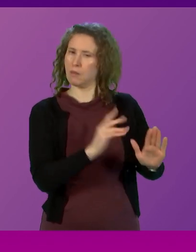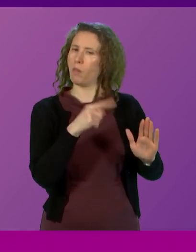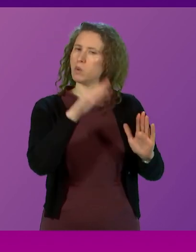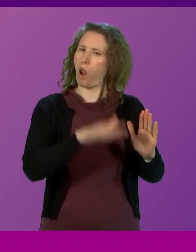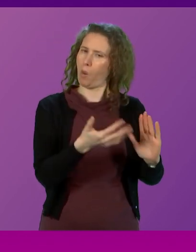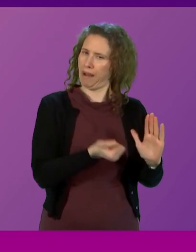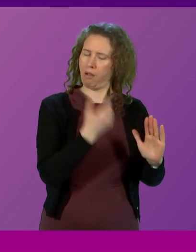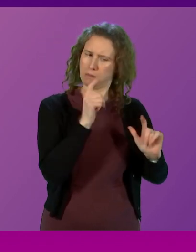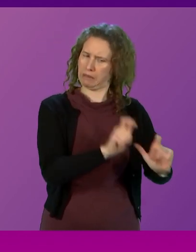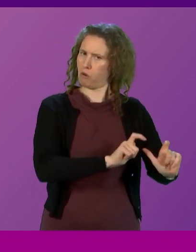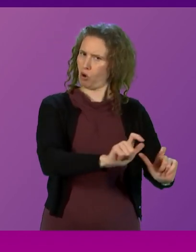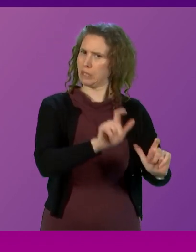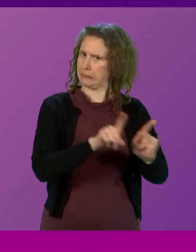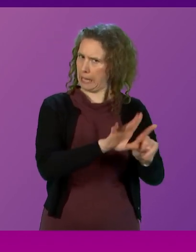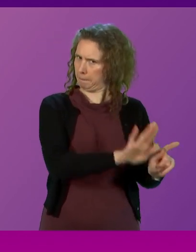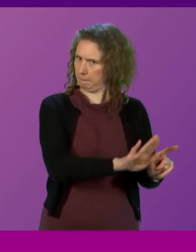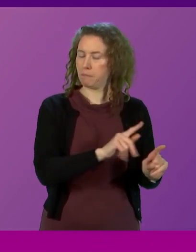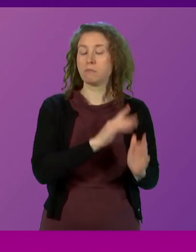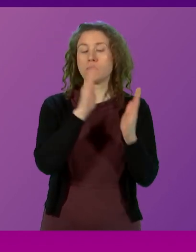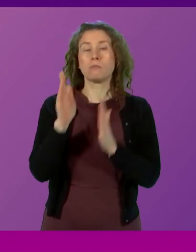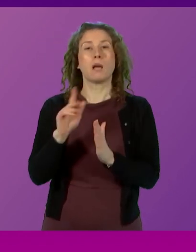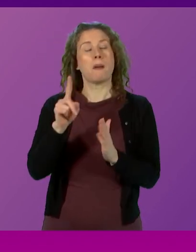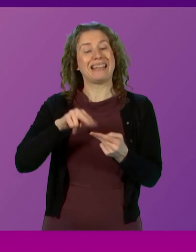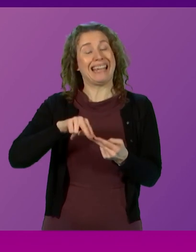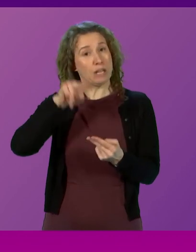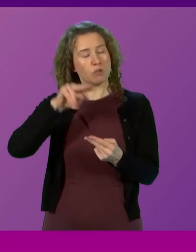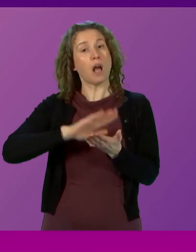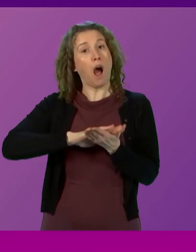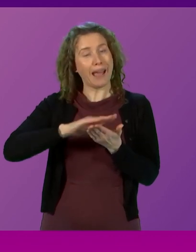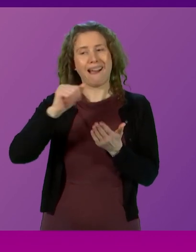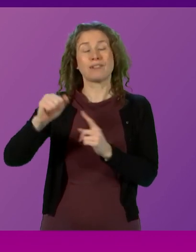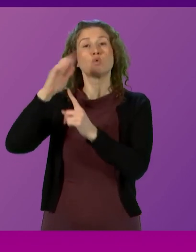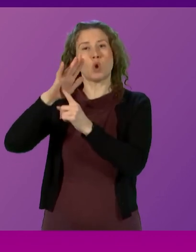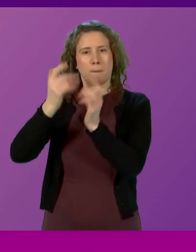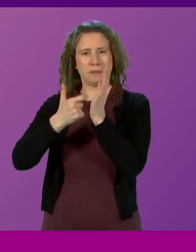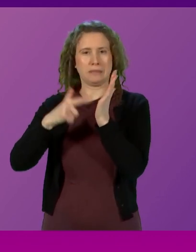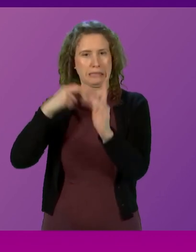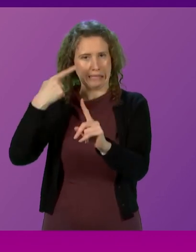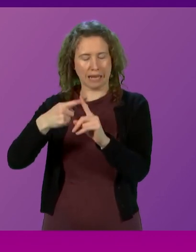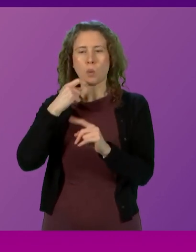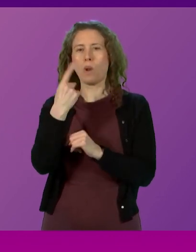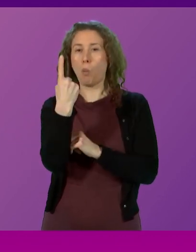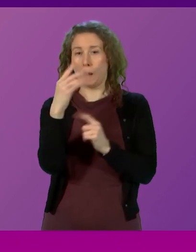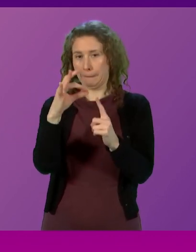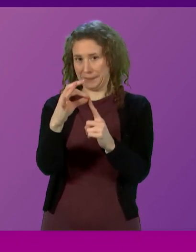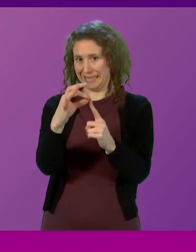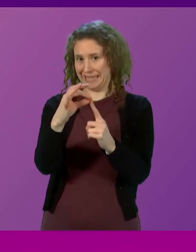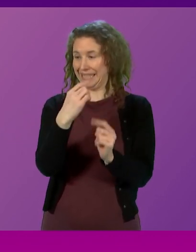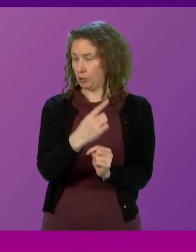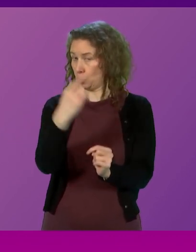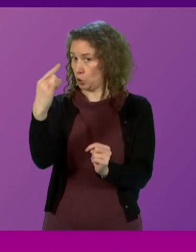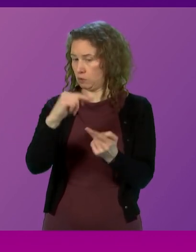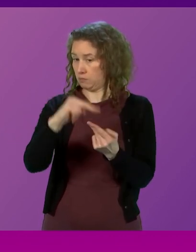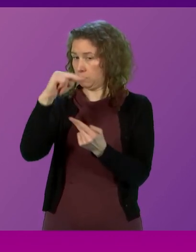incomes. I have decided to increase the higher and top rates of tax by one pence each